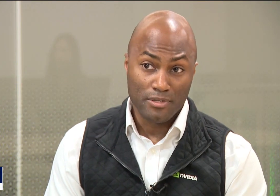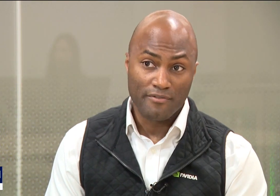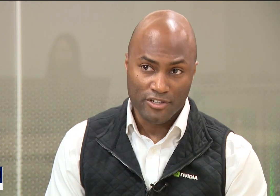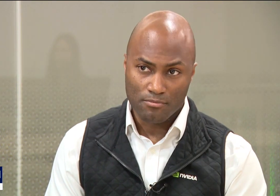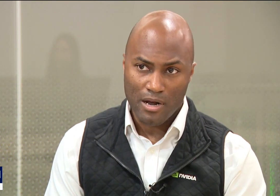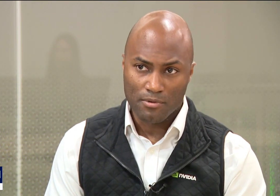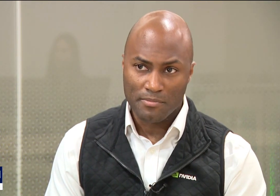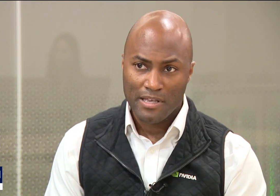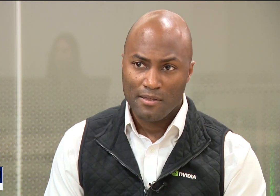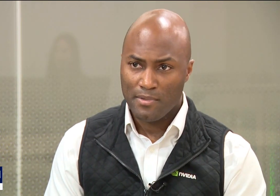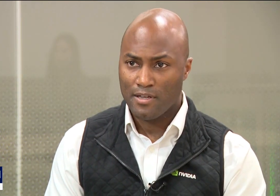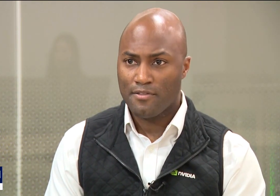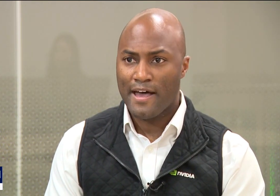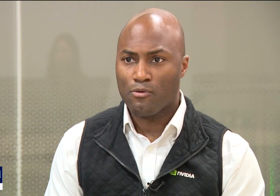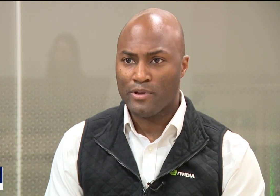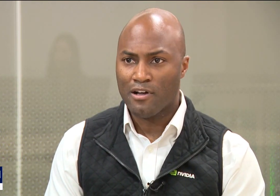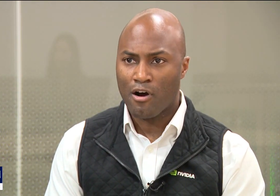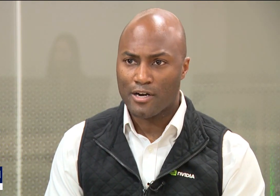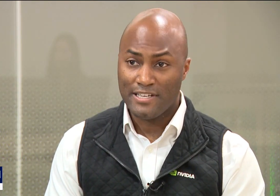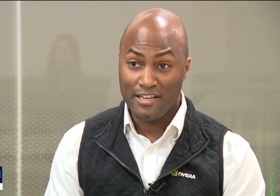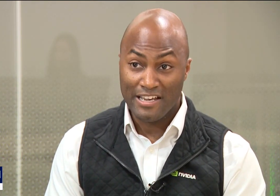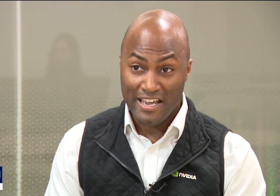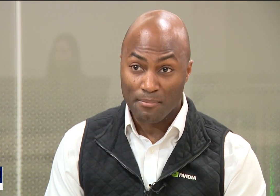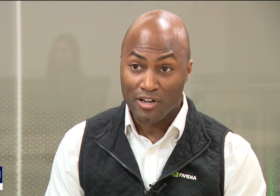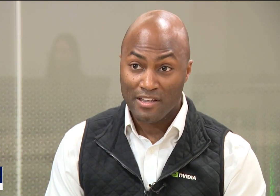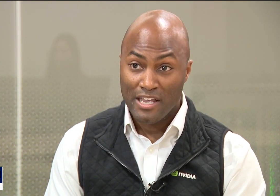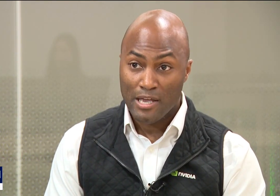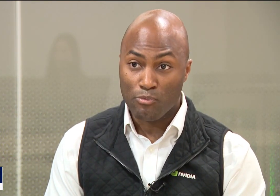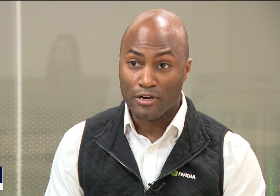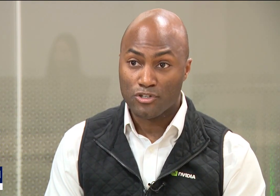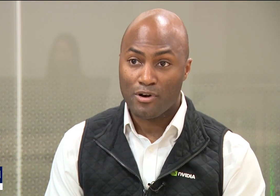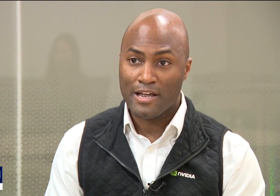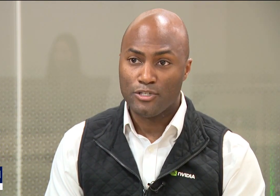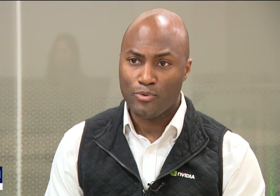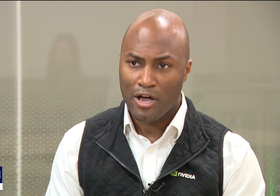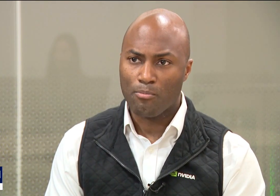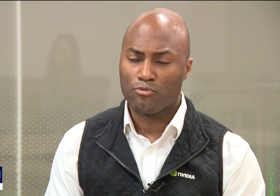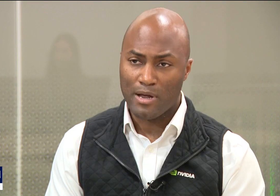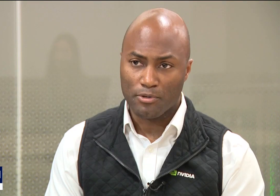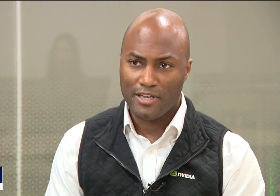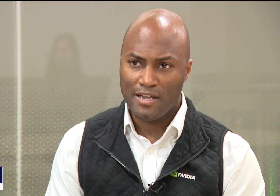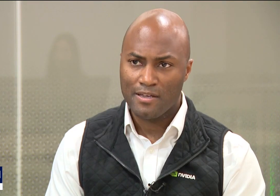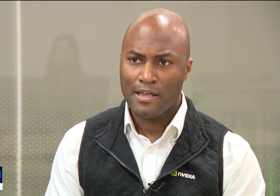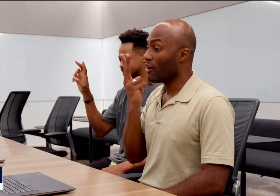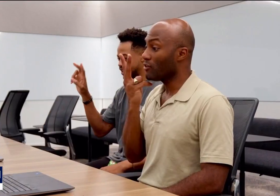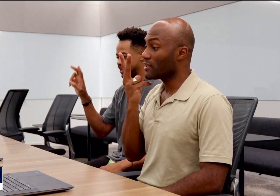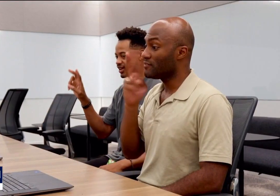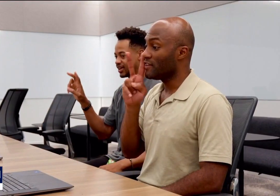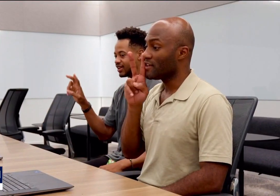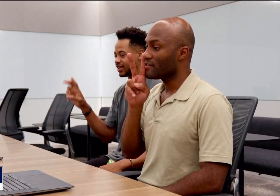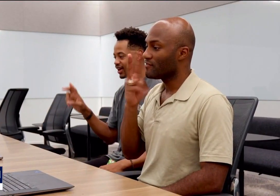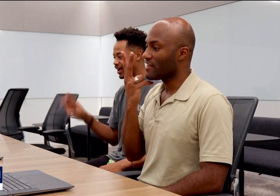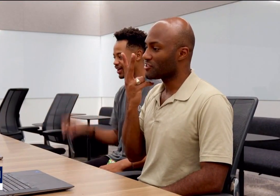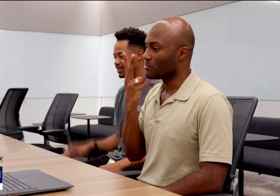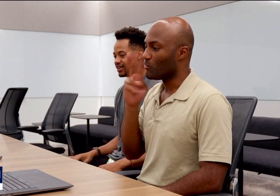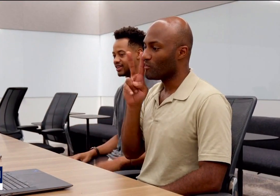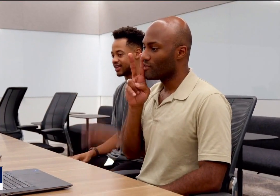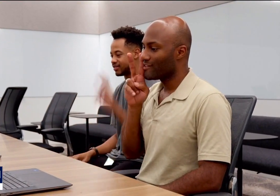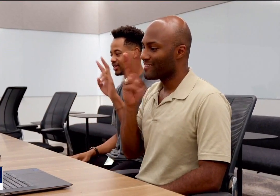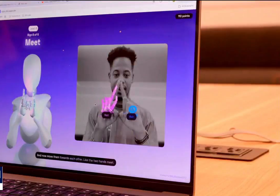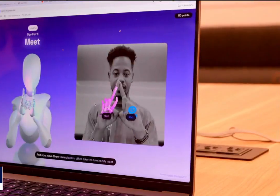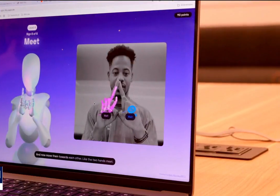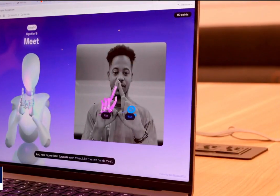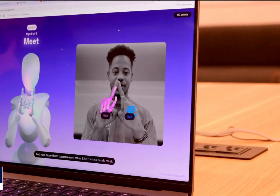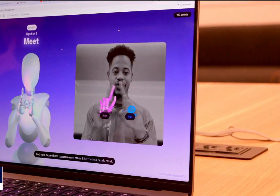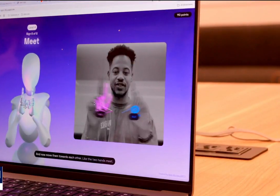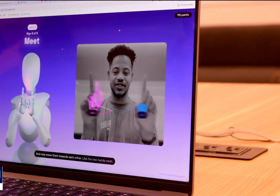call a computer vision problem meaning that we are taking a camera and we are trying to help replicate signs that we see in